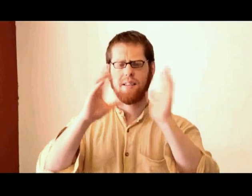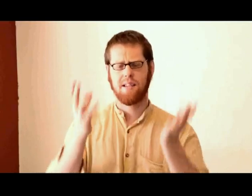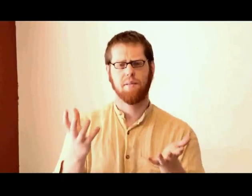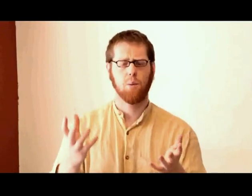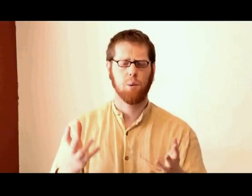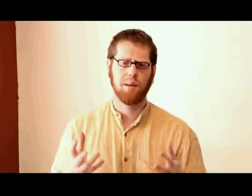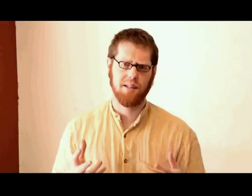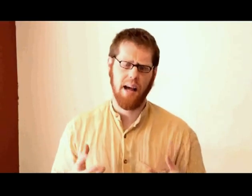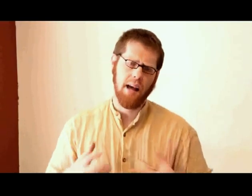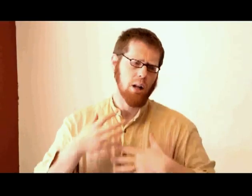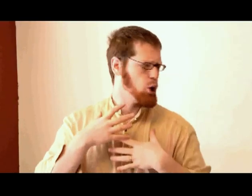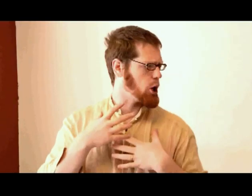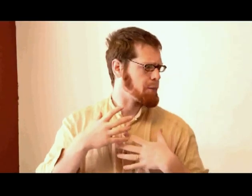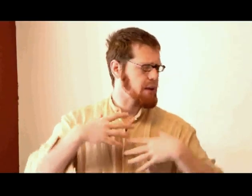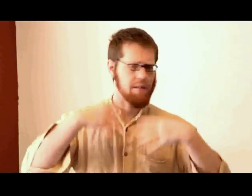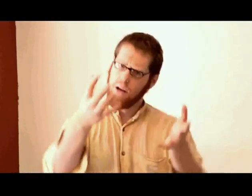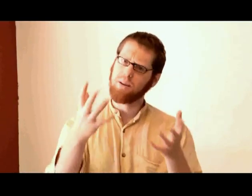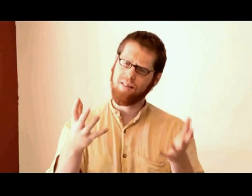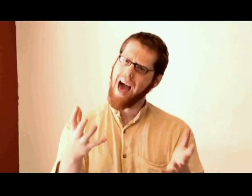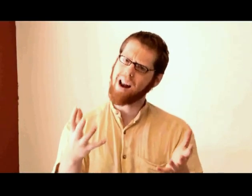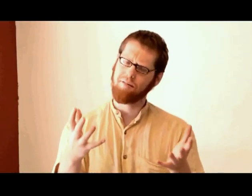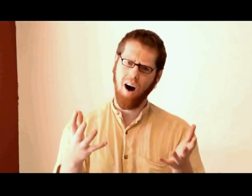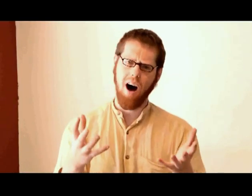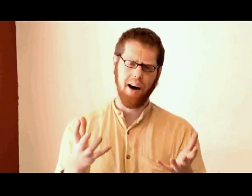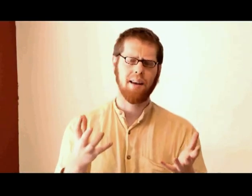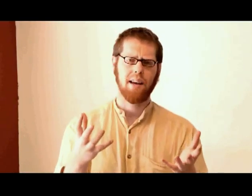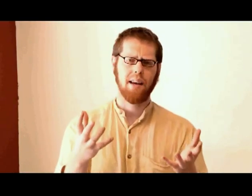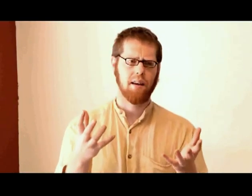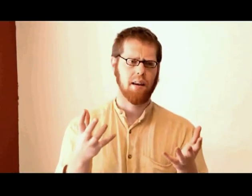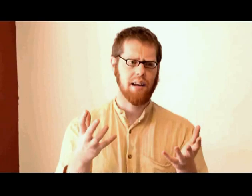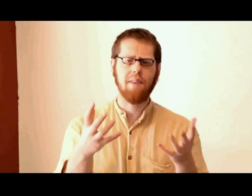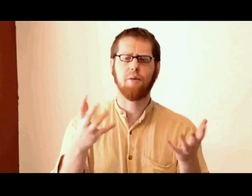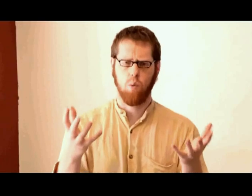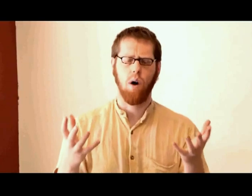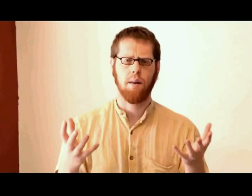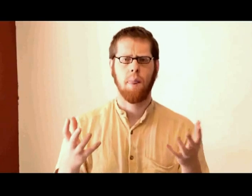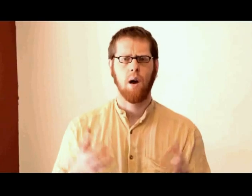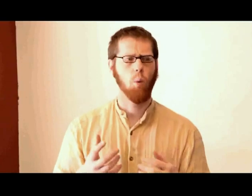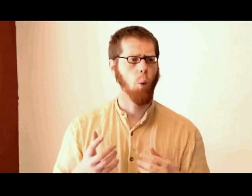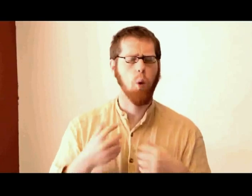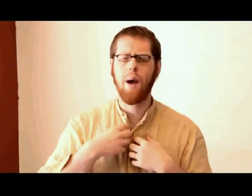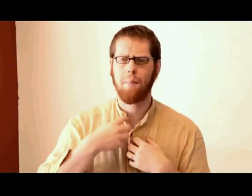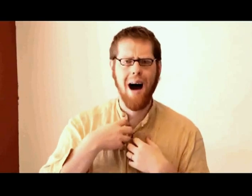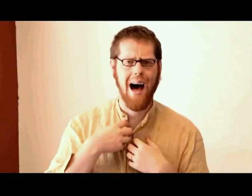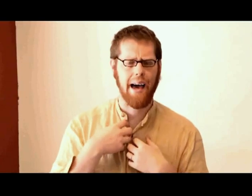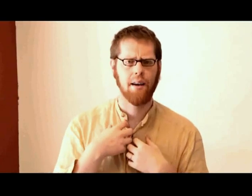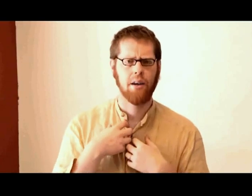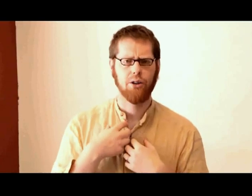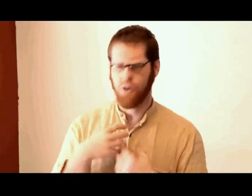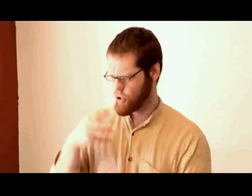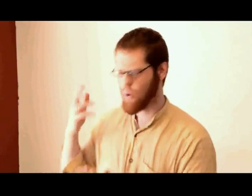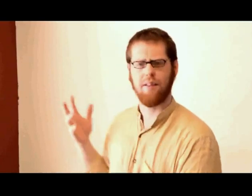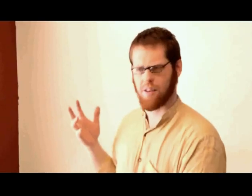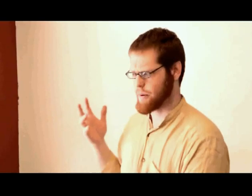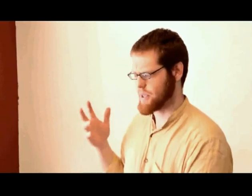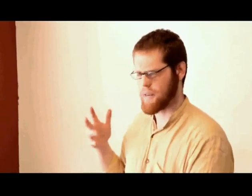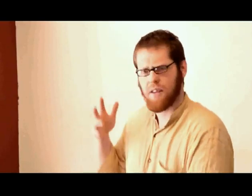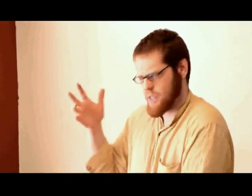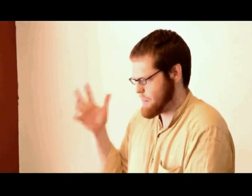basis of it would be to say, look, if there is that of God in everyone, who am I to destroy this person? If this is